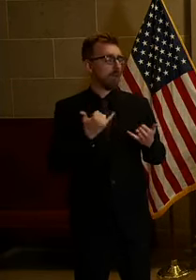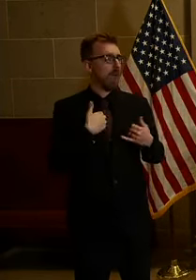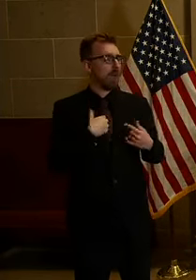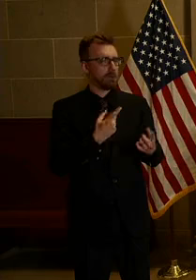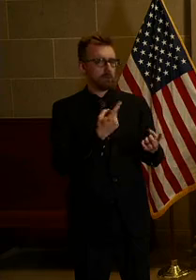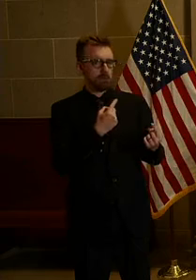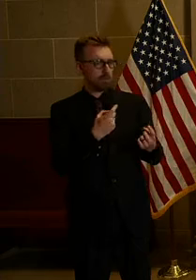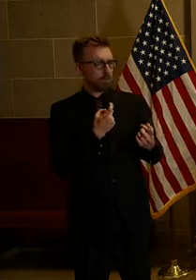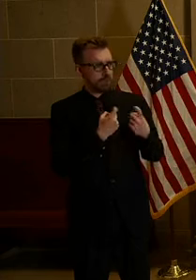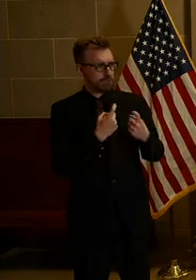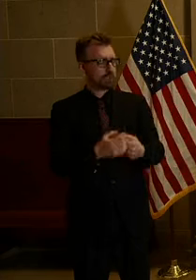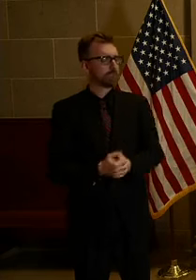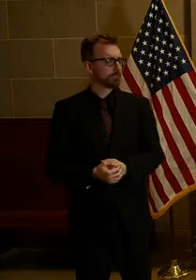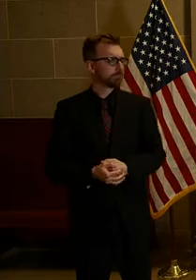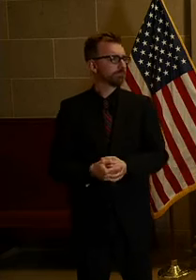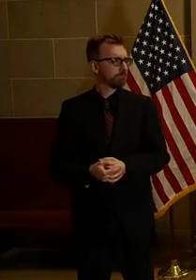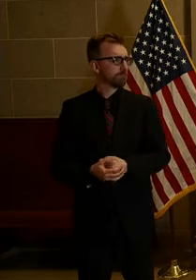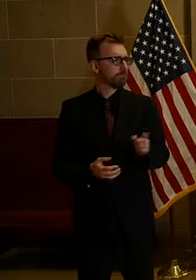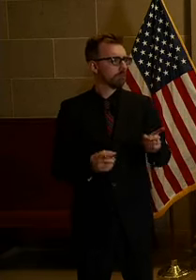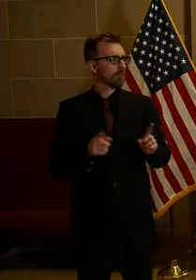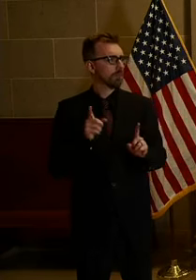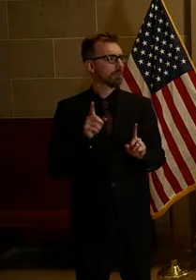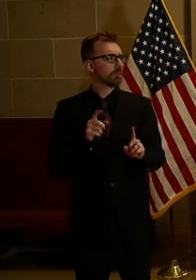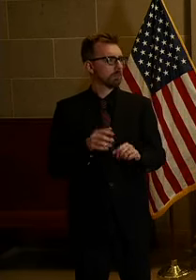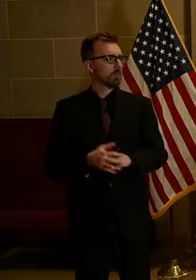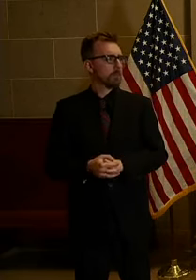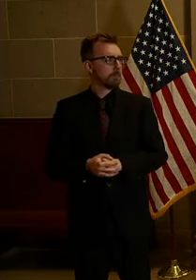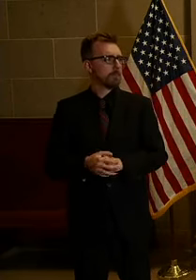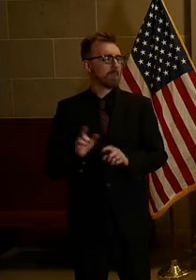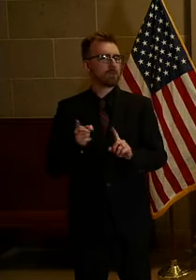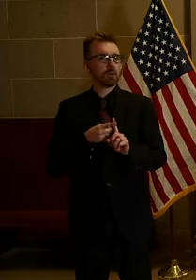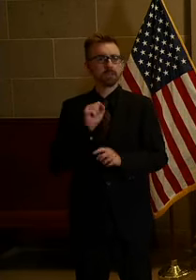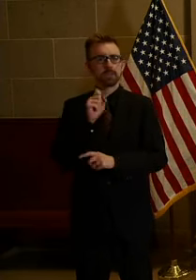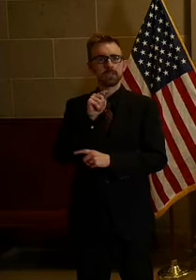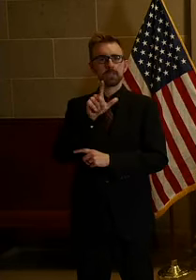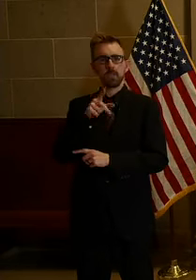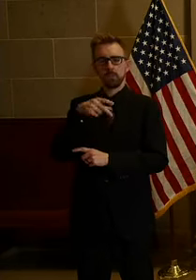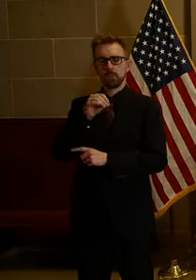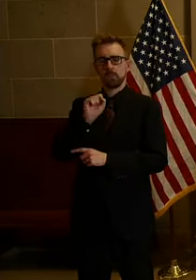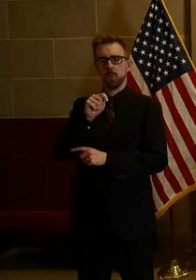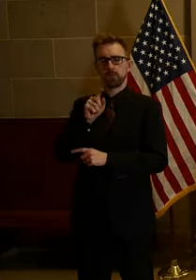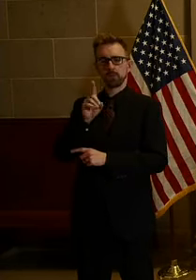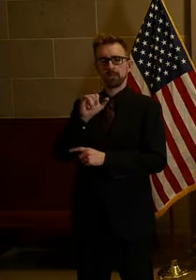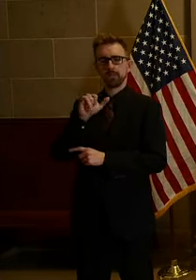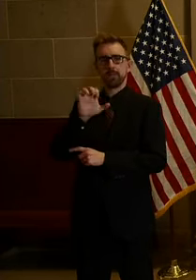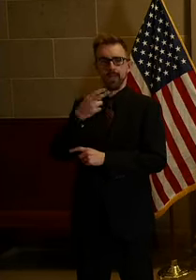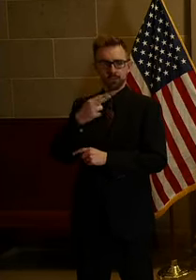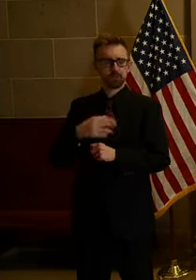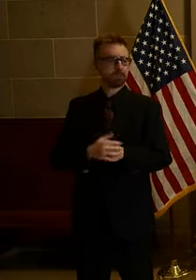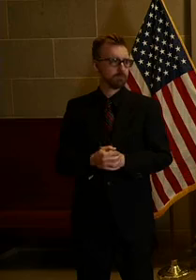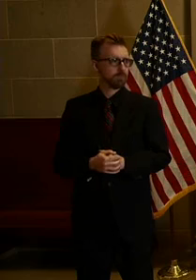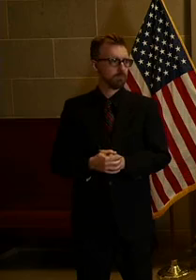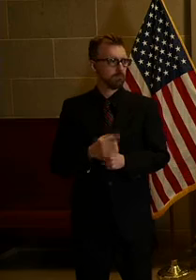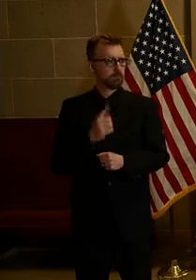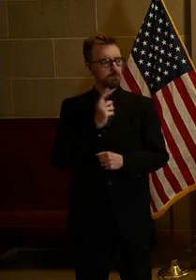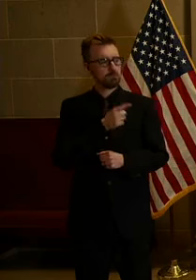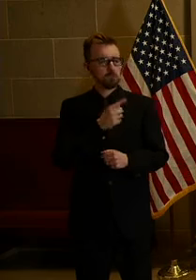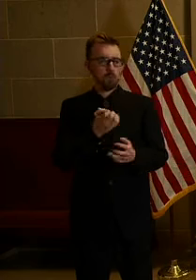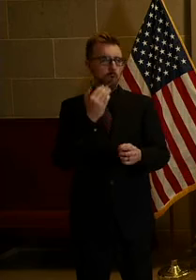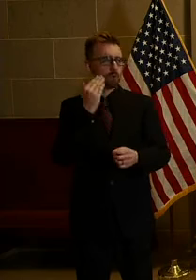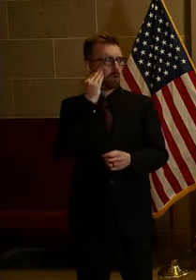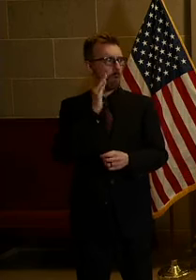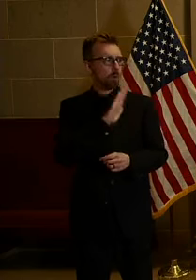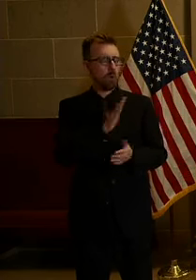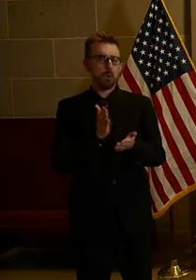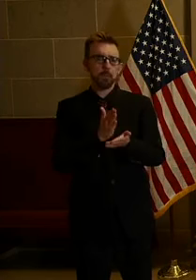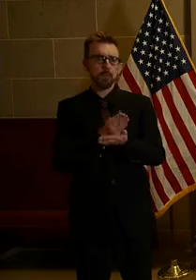Okay. The first question is from Kurt Erickson from the St. Louis Post-Dispatch. Governor, he'd like to know your budget